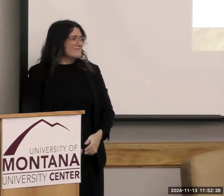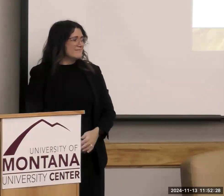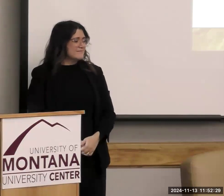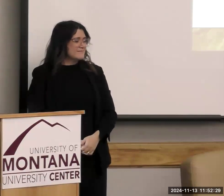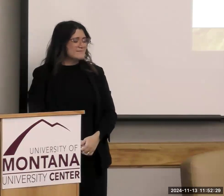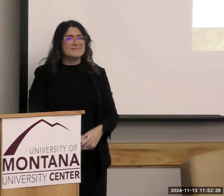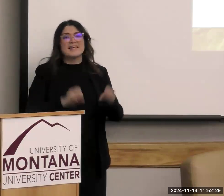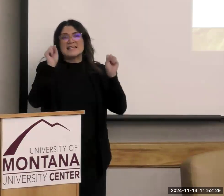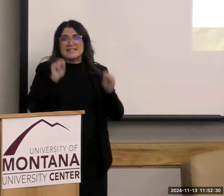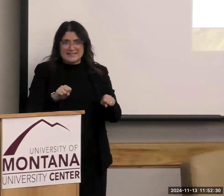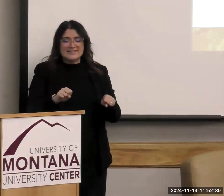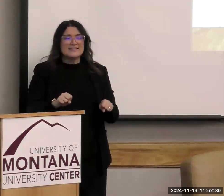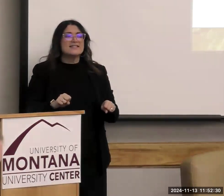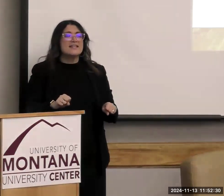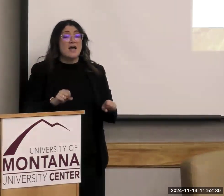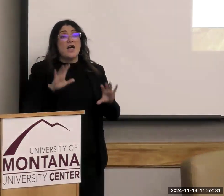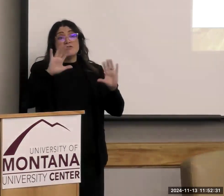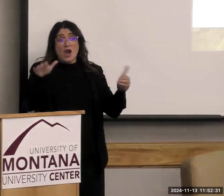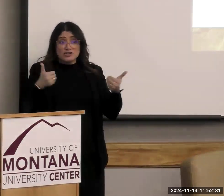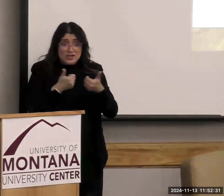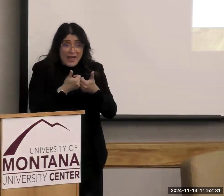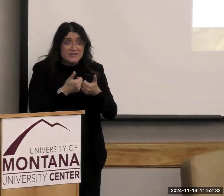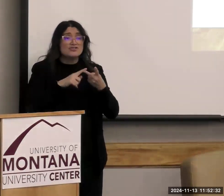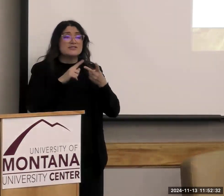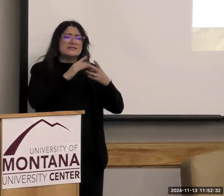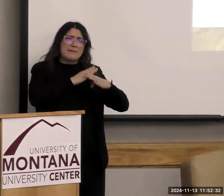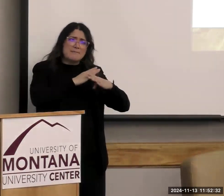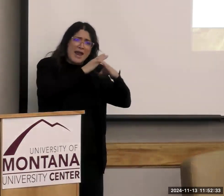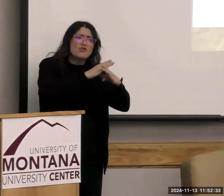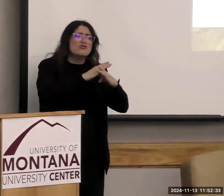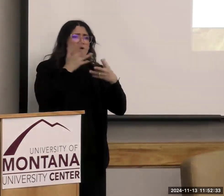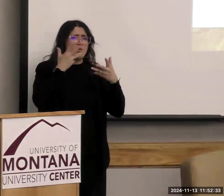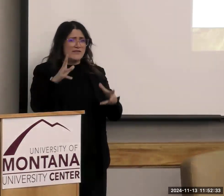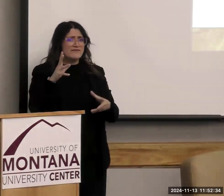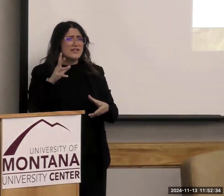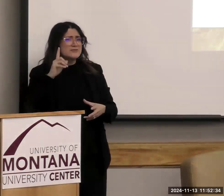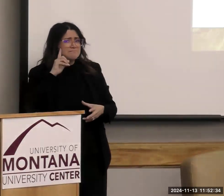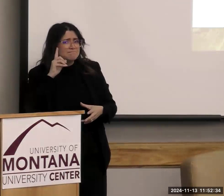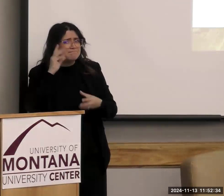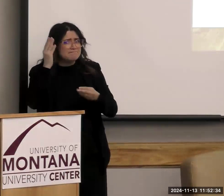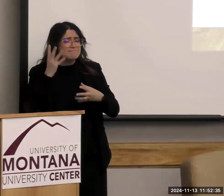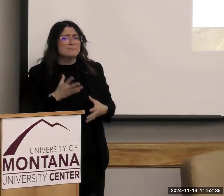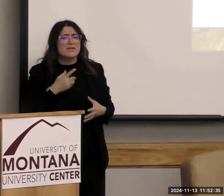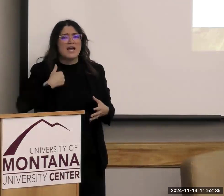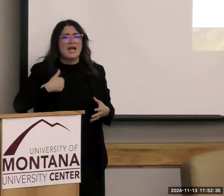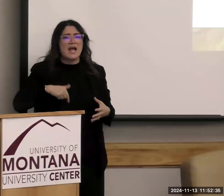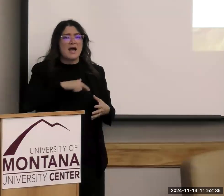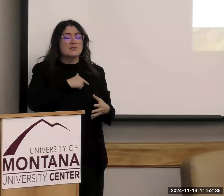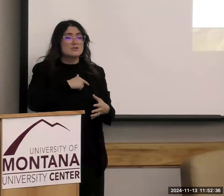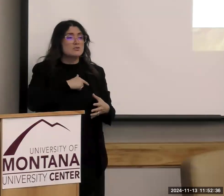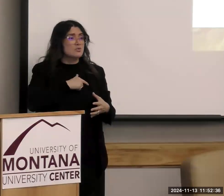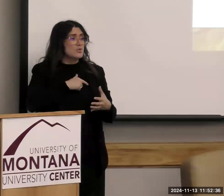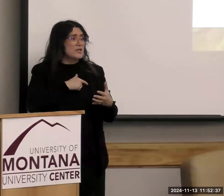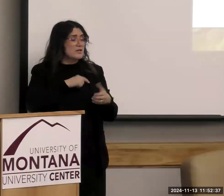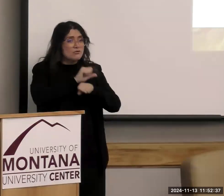Yes, there are challenges and barriers that we heard that we can, as we deliver our programs, be working with